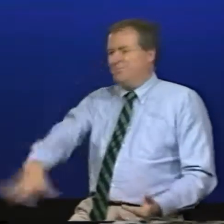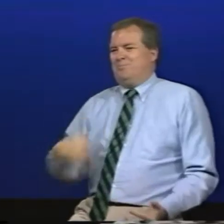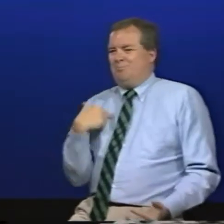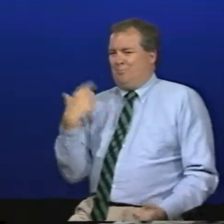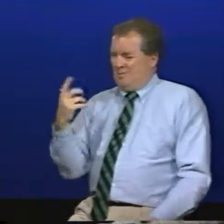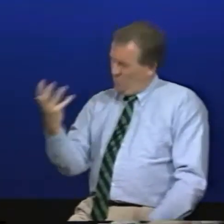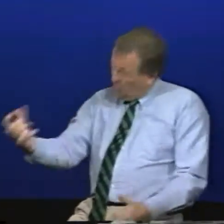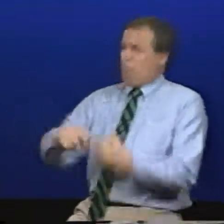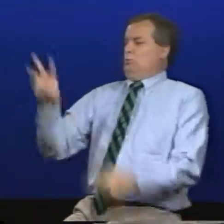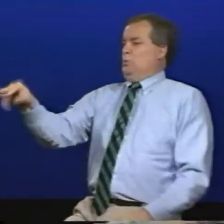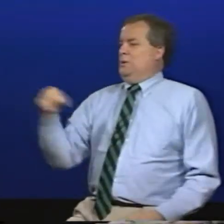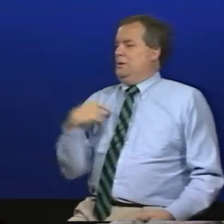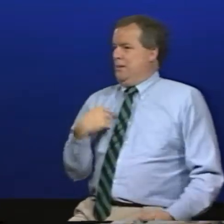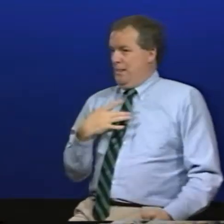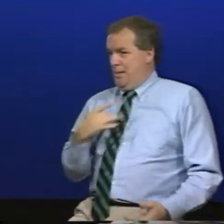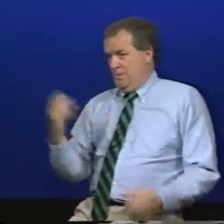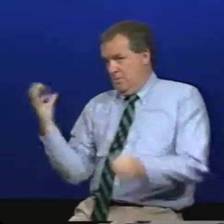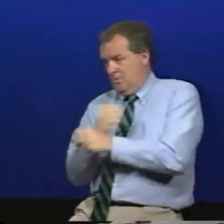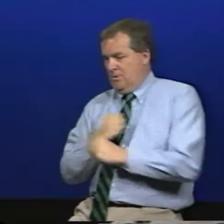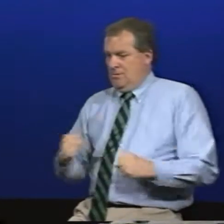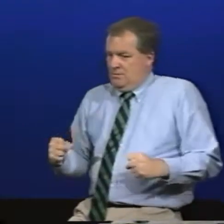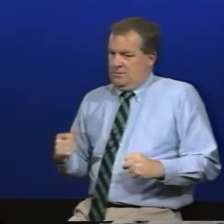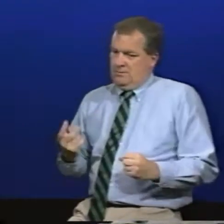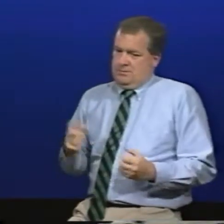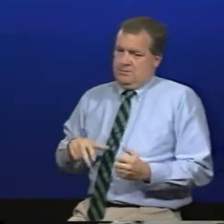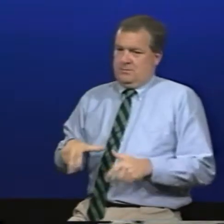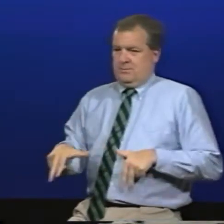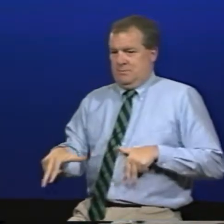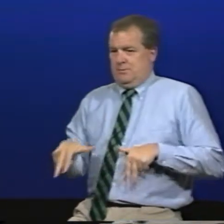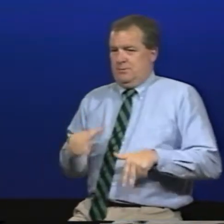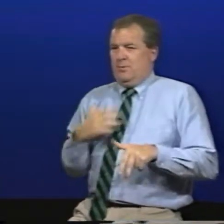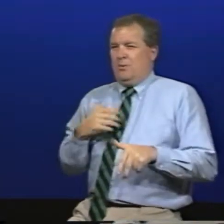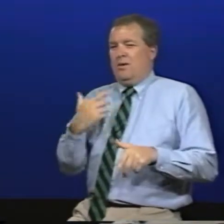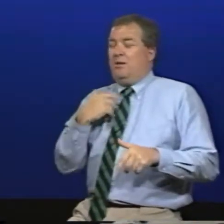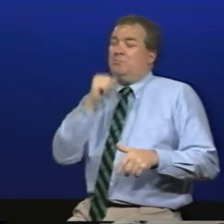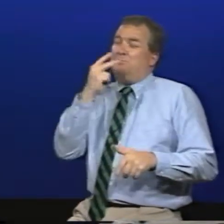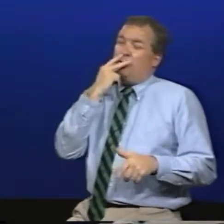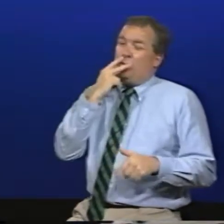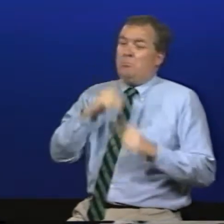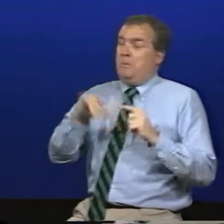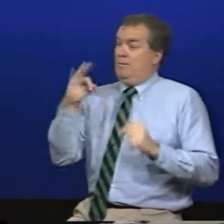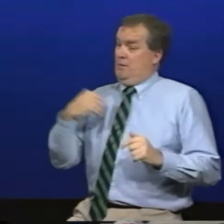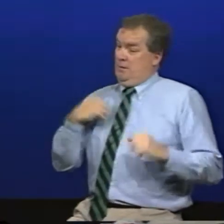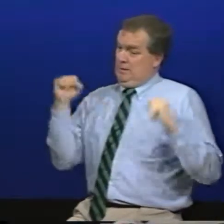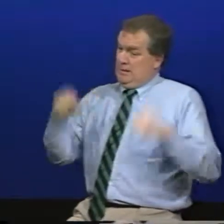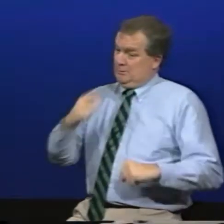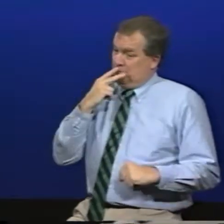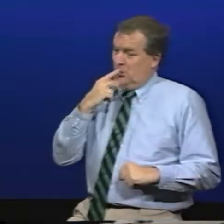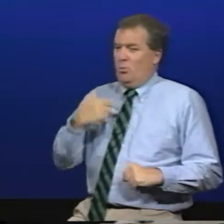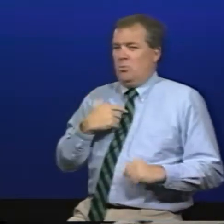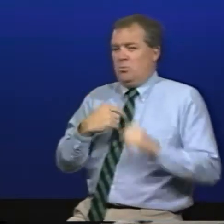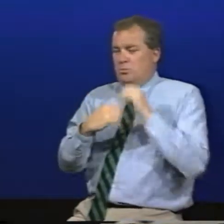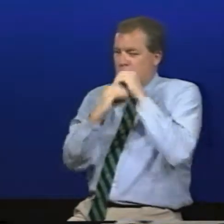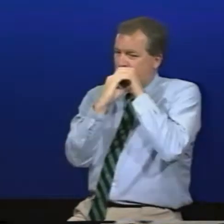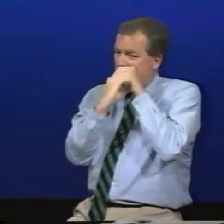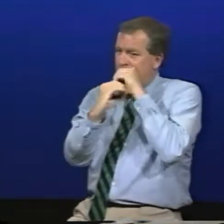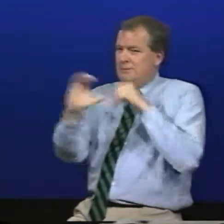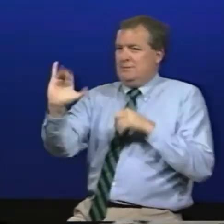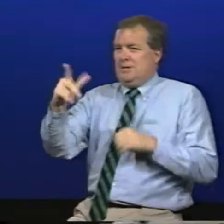I don't care how I win I like to win I want to be the guy who at the end of the game even though I don't smoke I like to be the guy